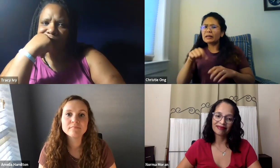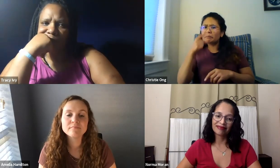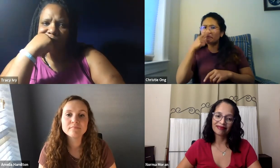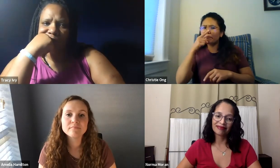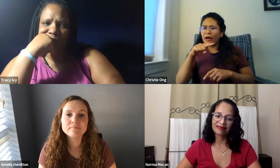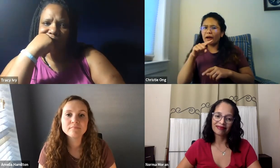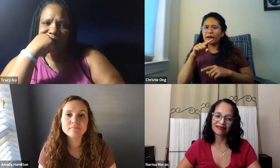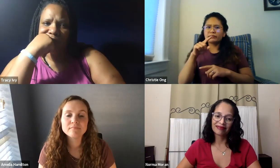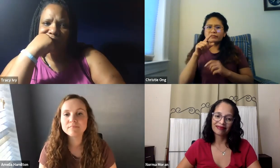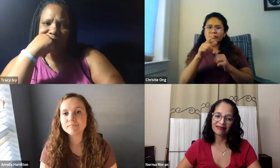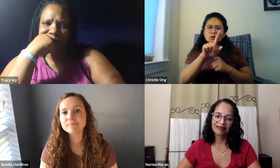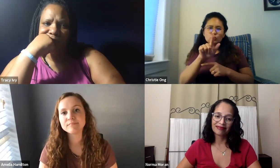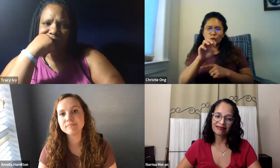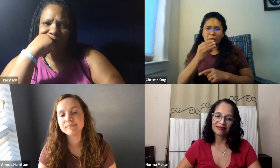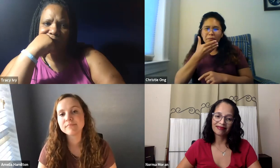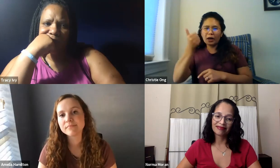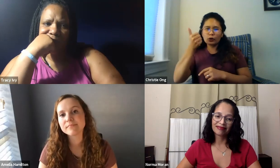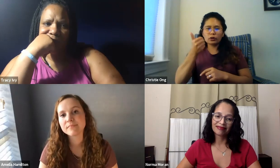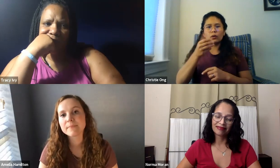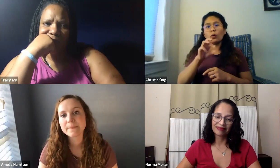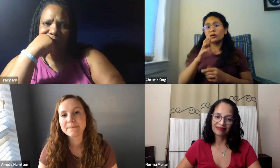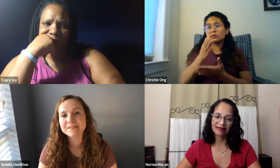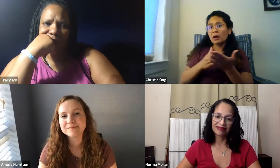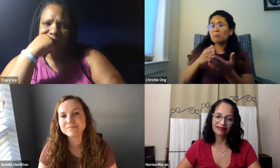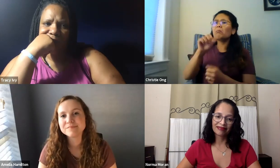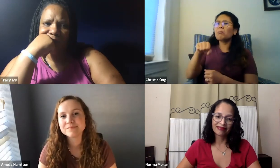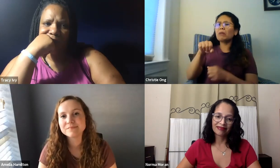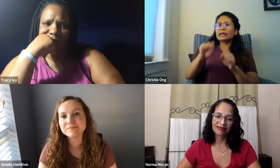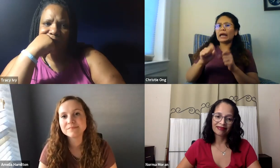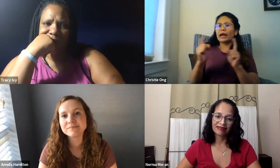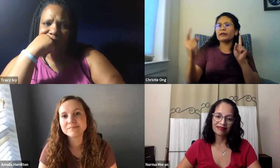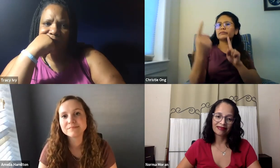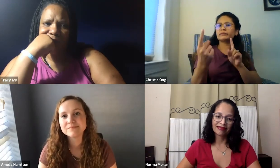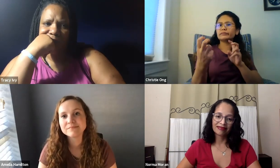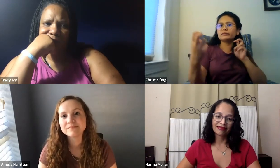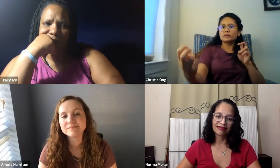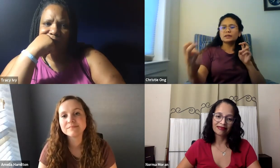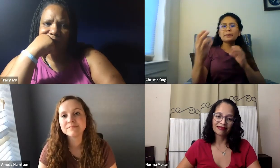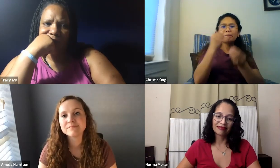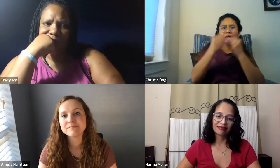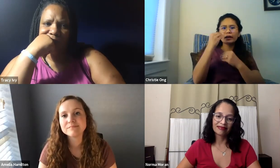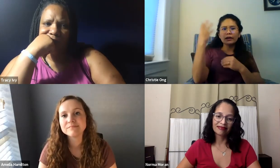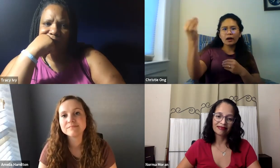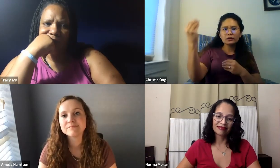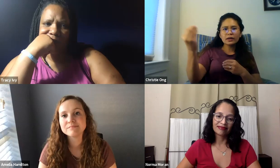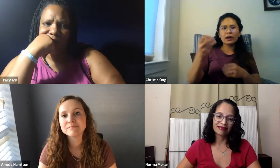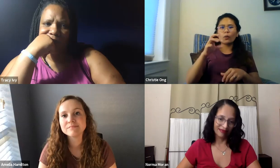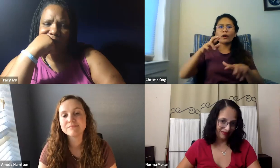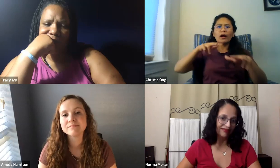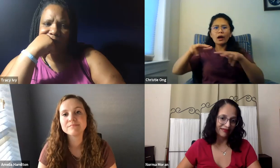course, recognize that people have different preferences. Some might rather an event on Zoom. Others might be willing to come to something like